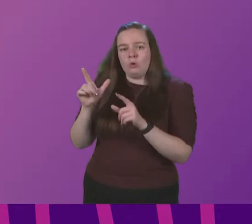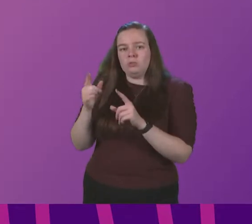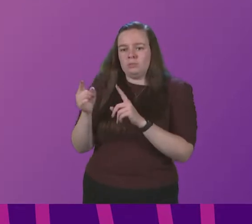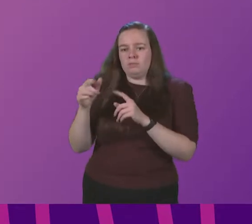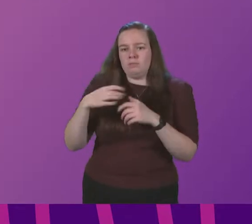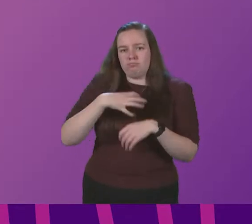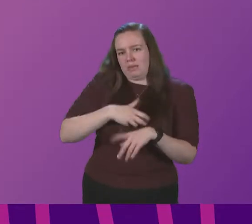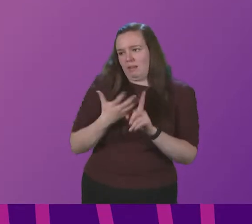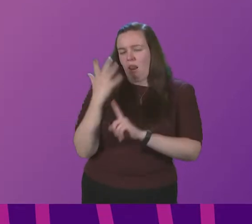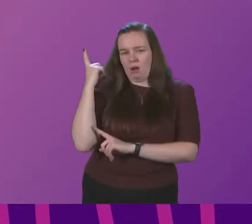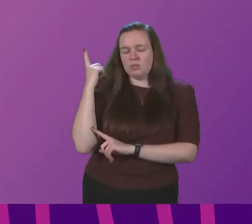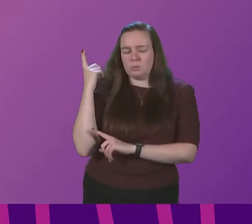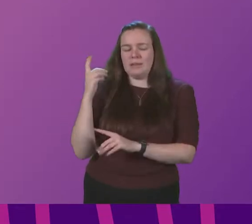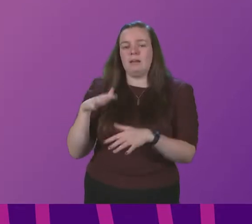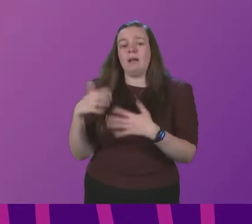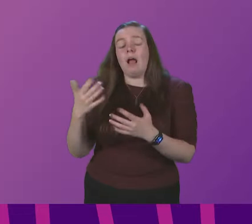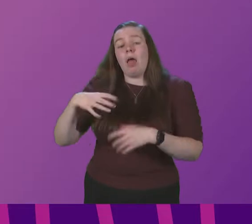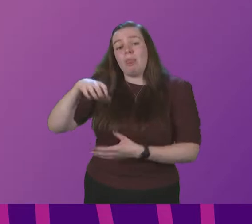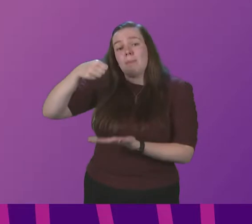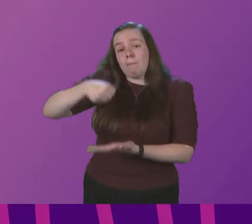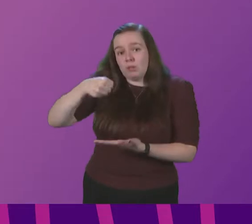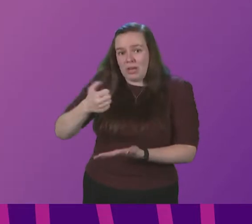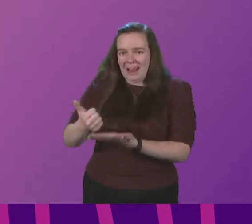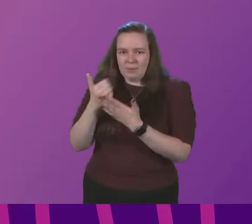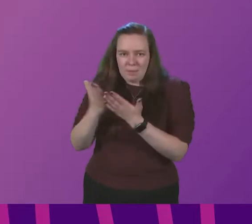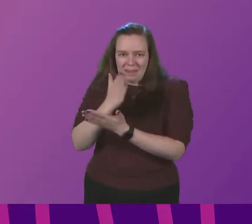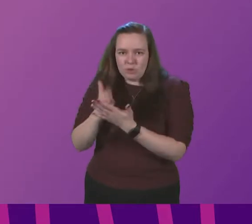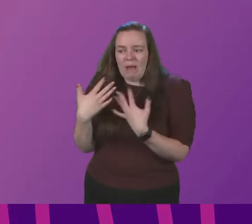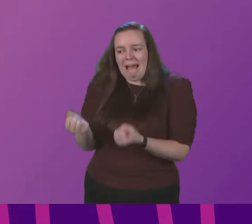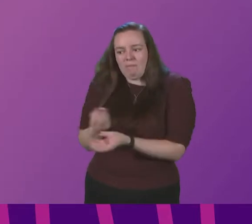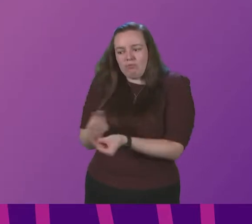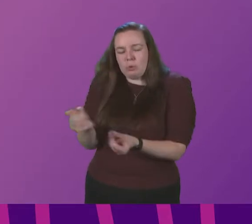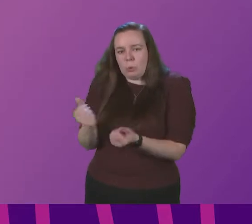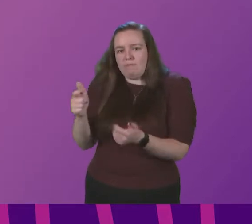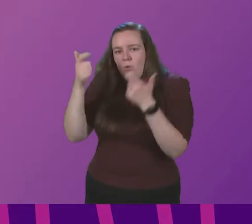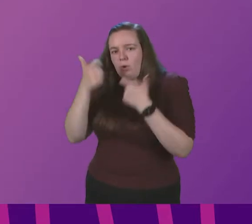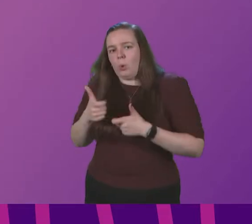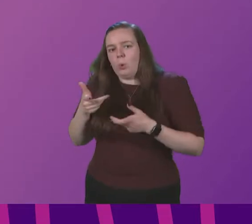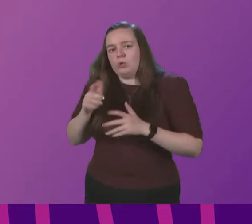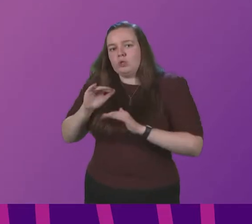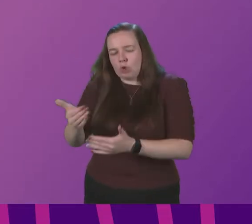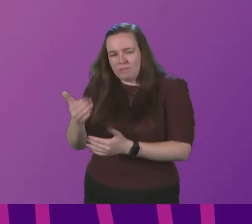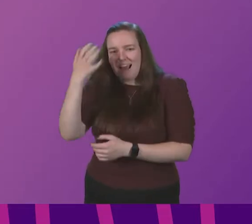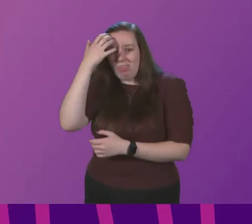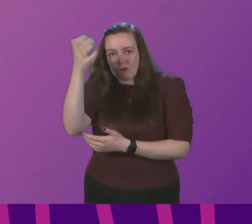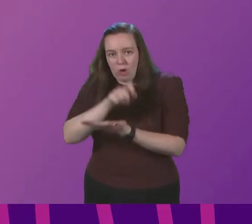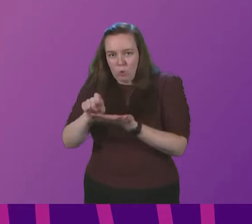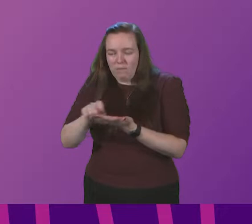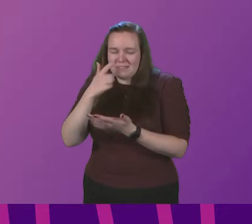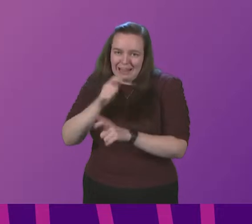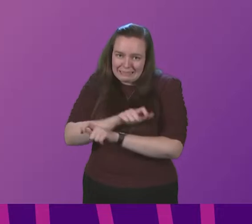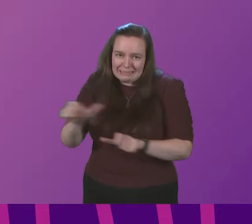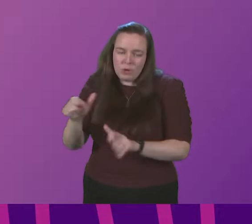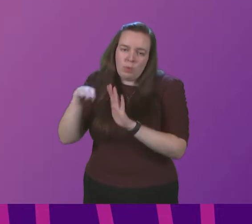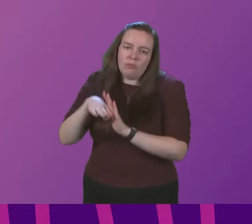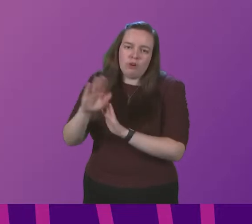last week and obviously the budget helps ensure that there are resources there for the court service and the Crown Office to continue with their recovery